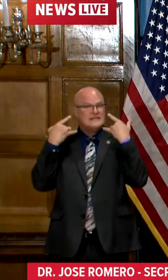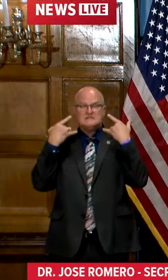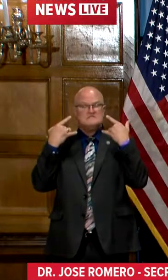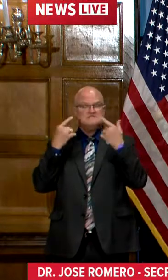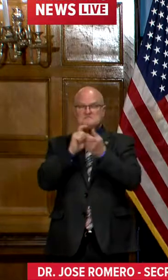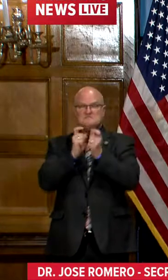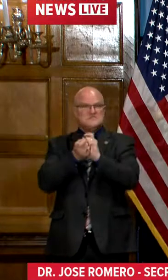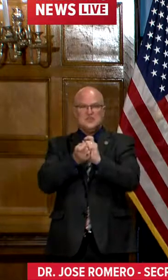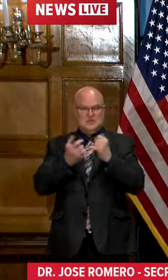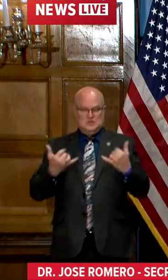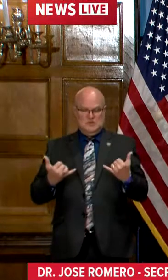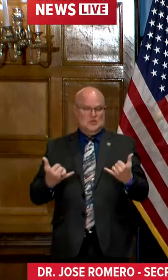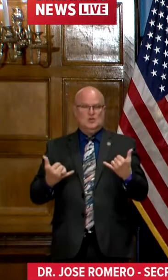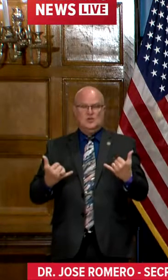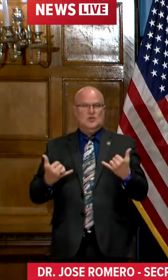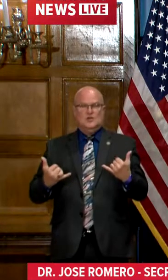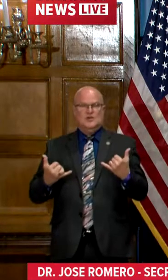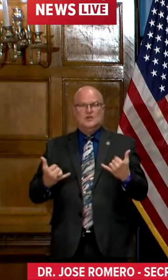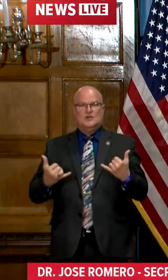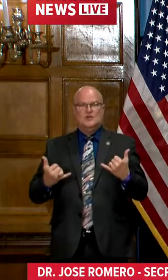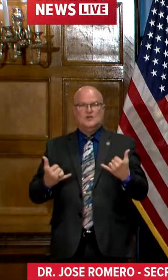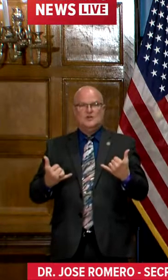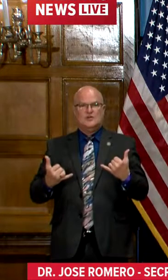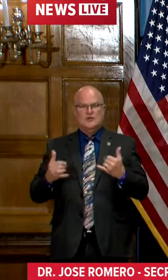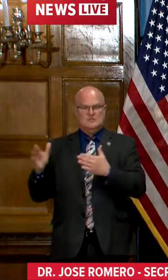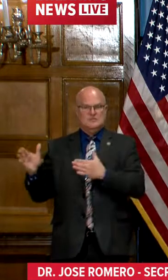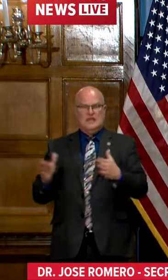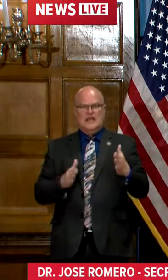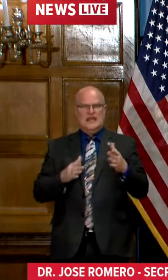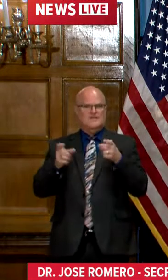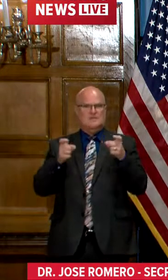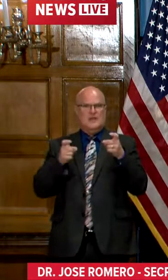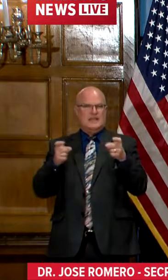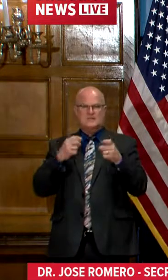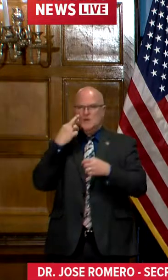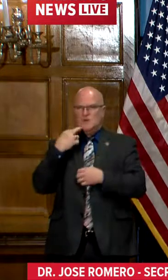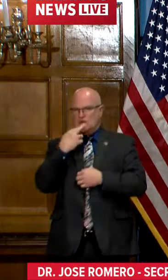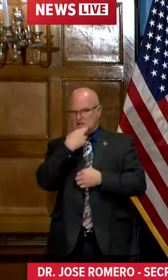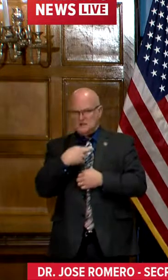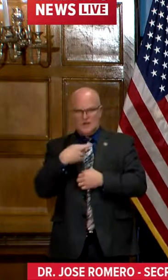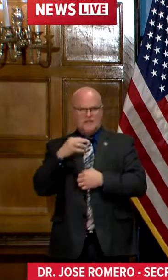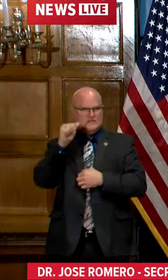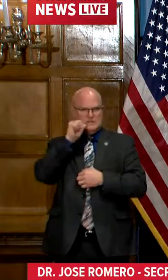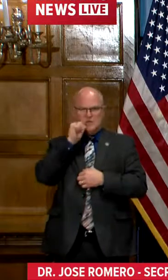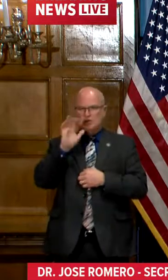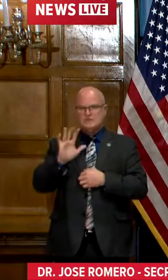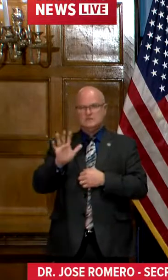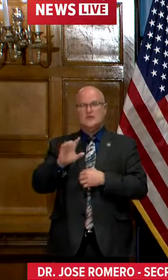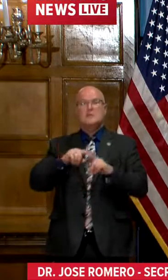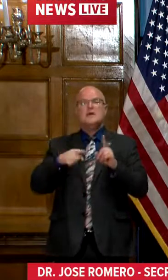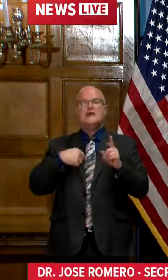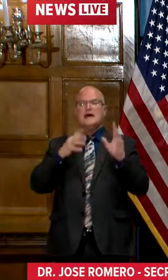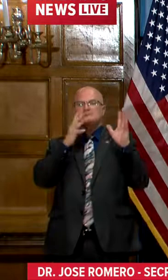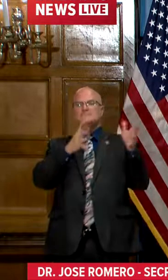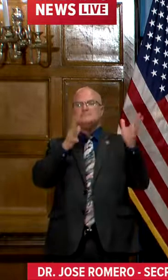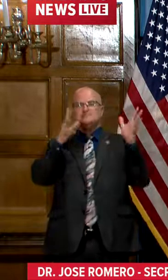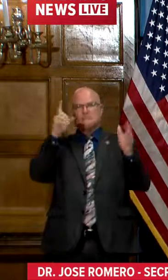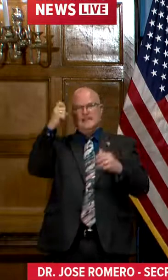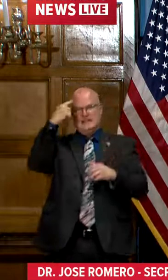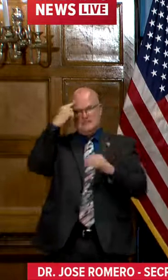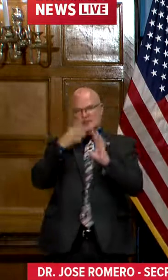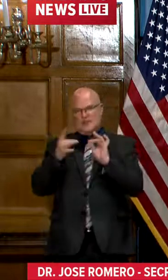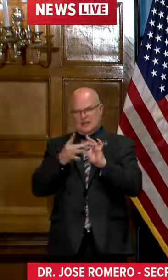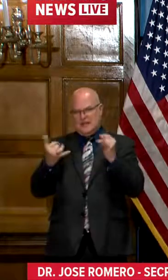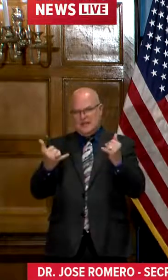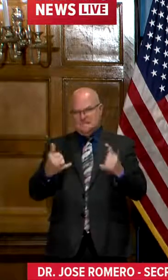changes in our current scheme for management of restaurants and bars, et cetera. But I leave that up to the governor to comment